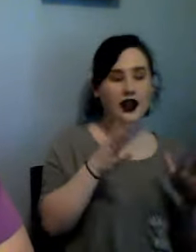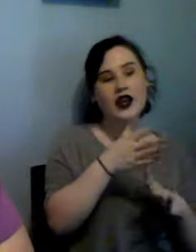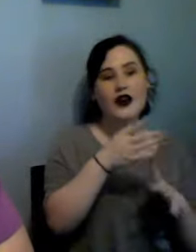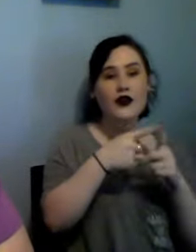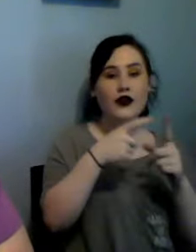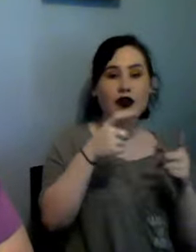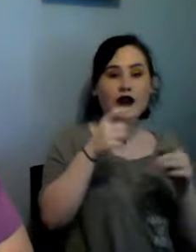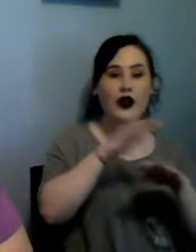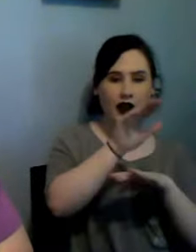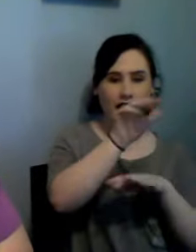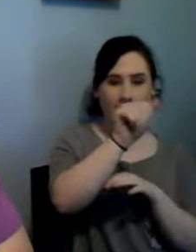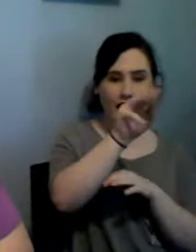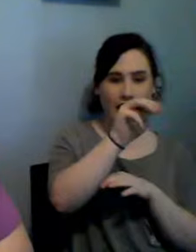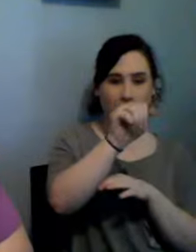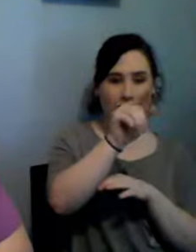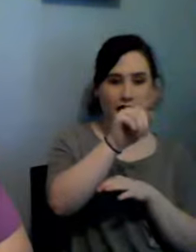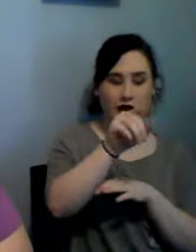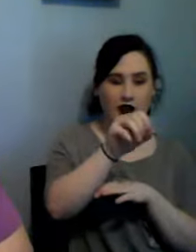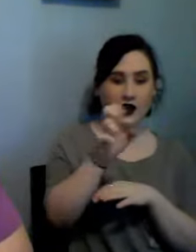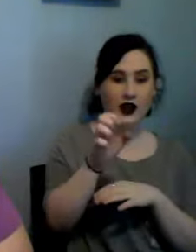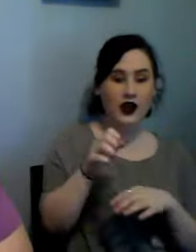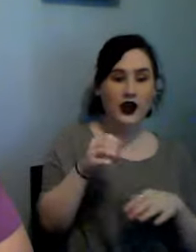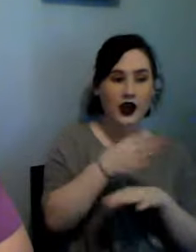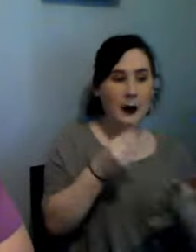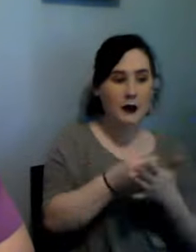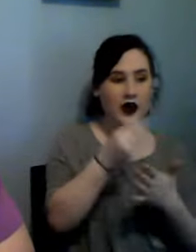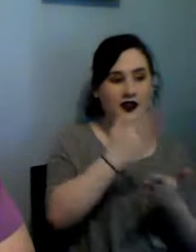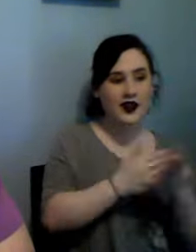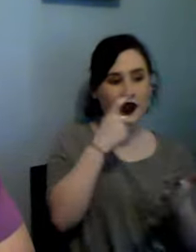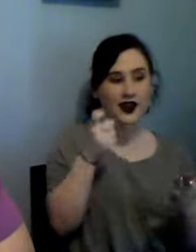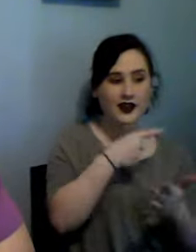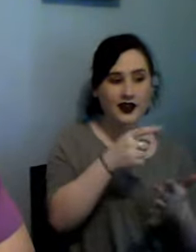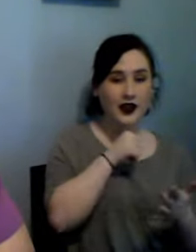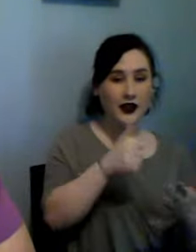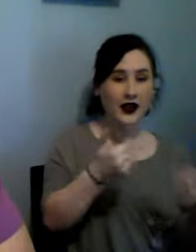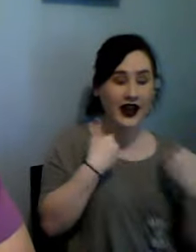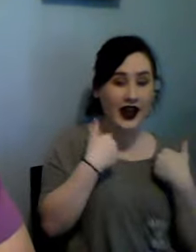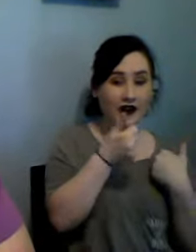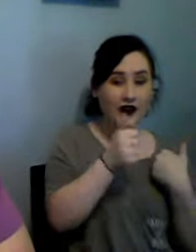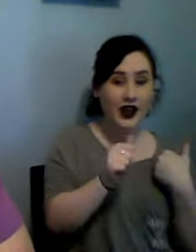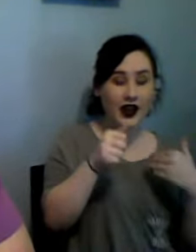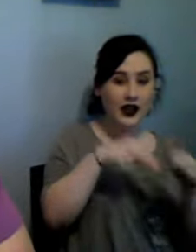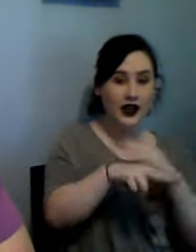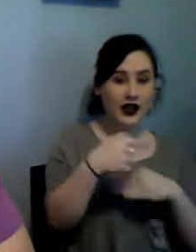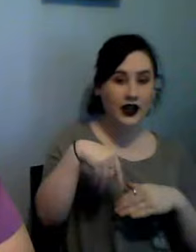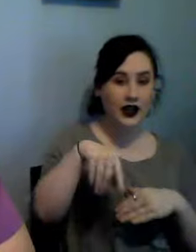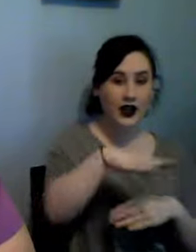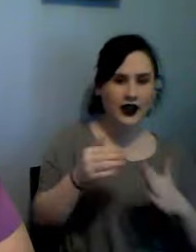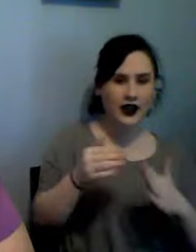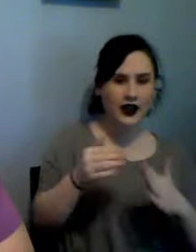town I don't think you should be able to sell a vacuum